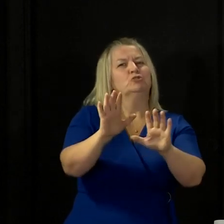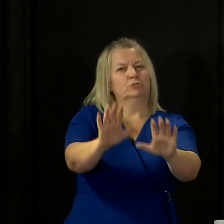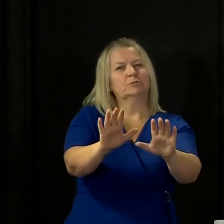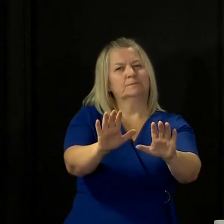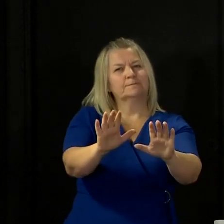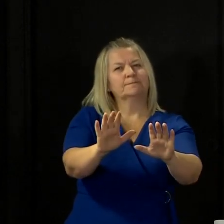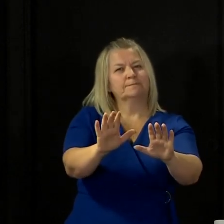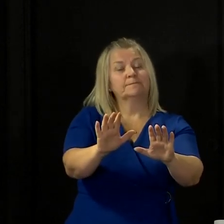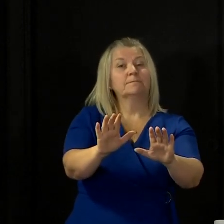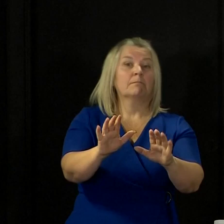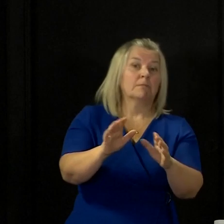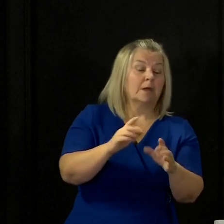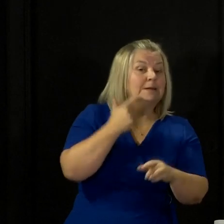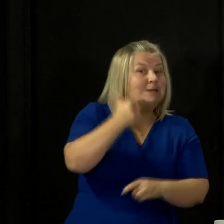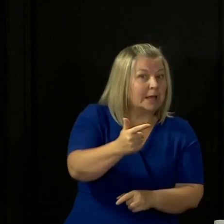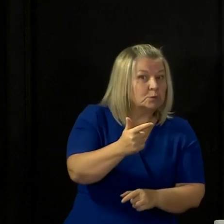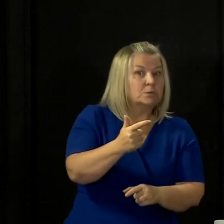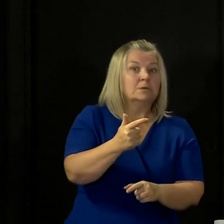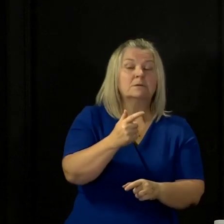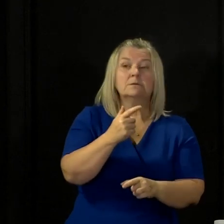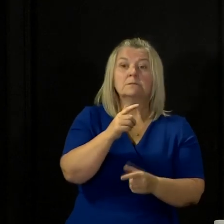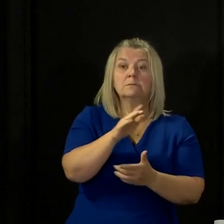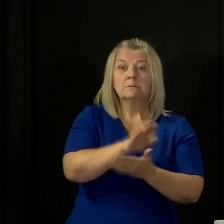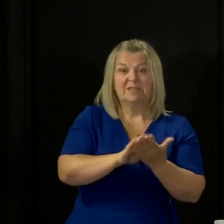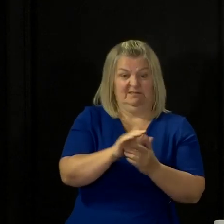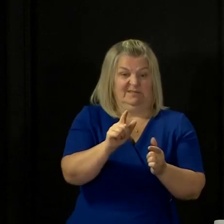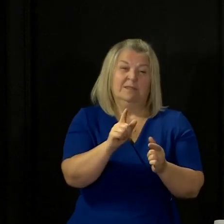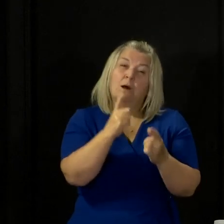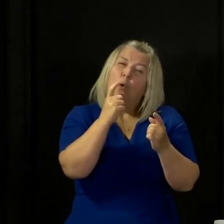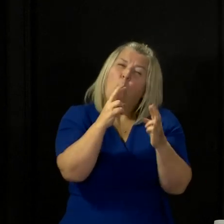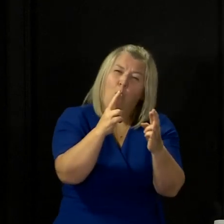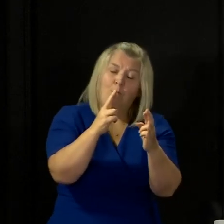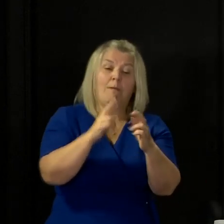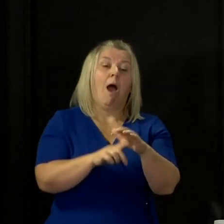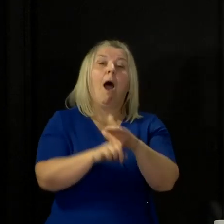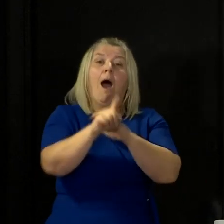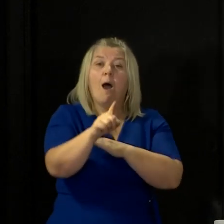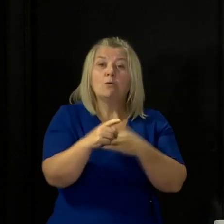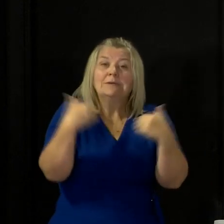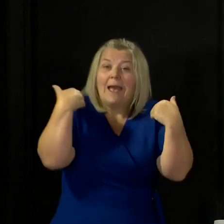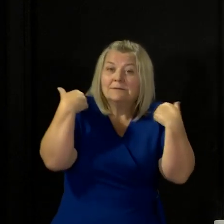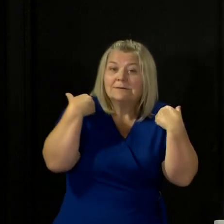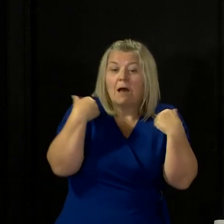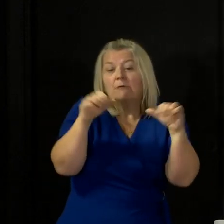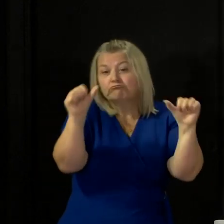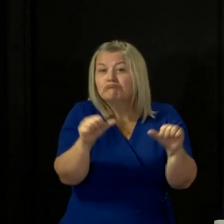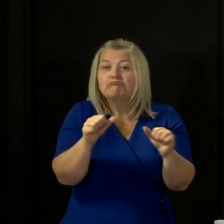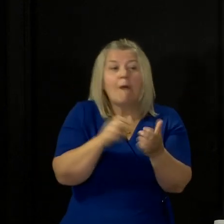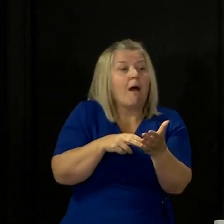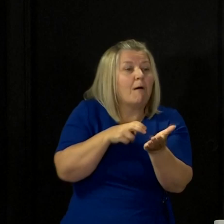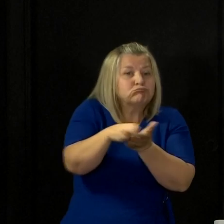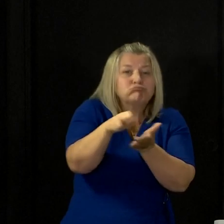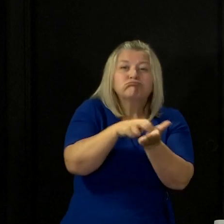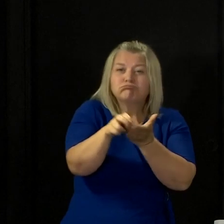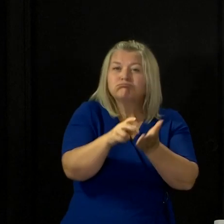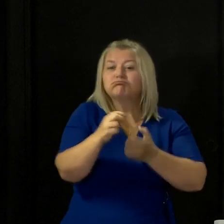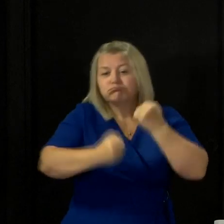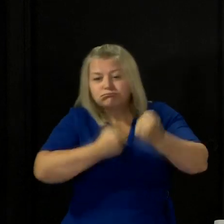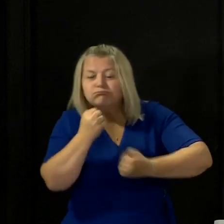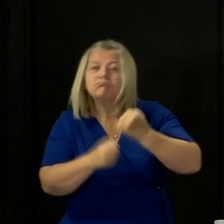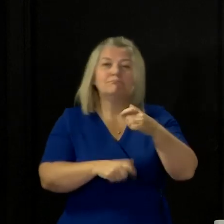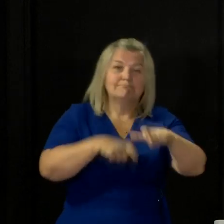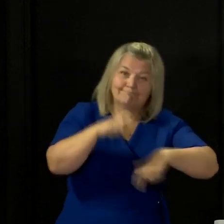should it come into force next week, as I expect it will do, will make a difference for many of you. And I also promise